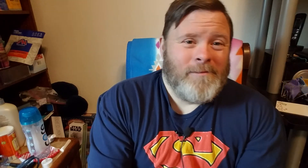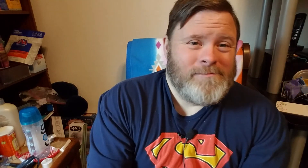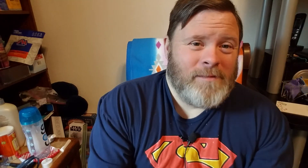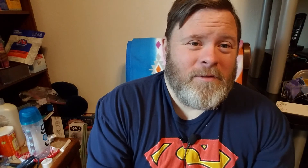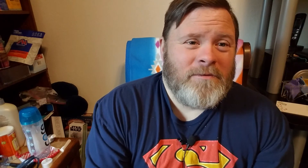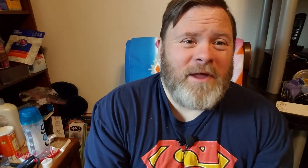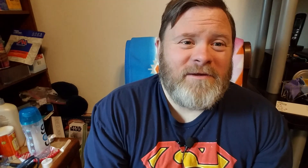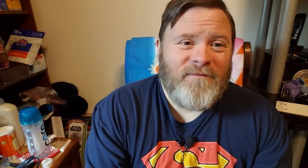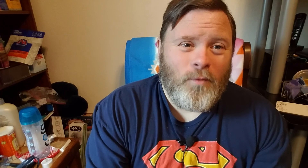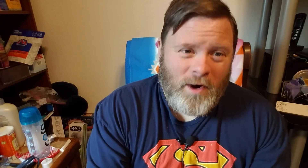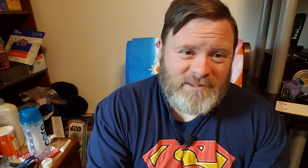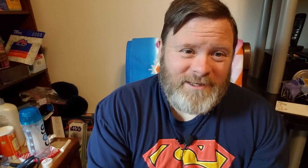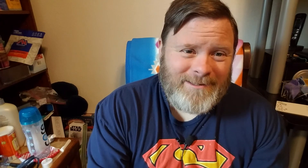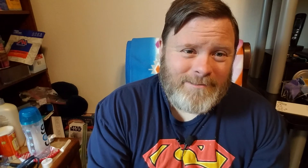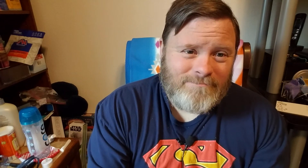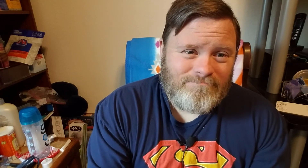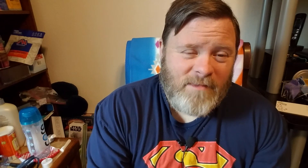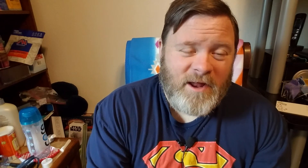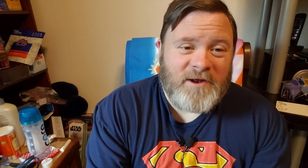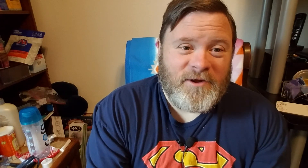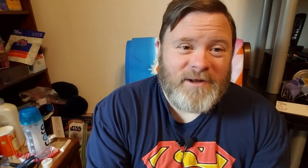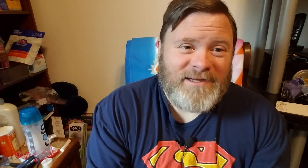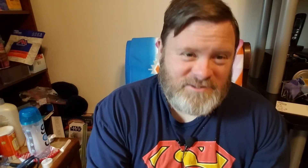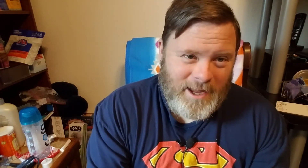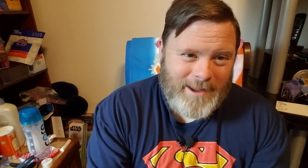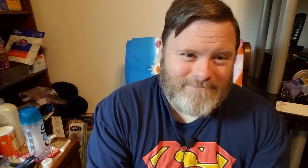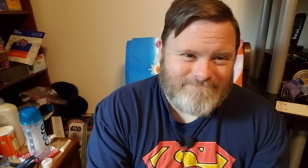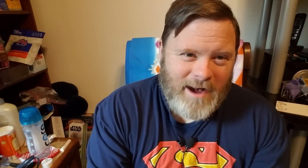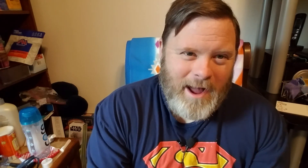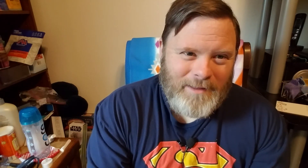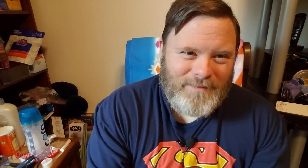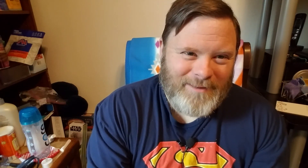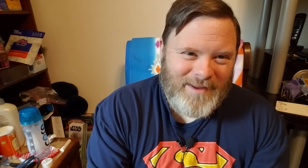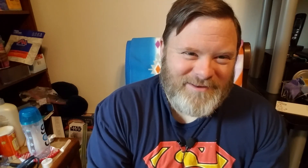thank you for watching and until next time I'm big man's bird